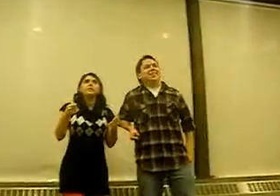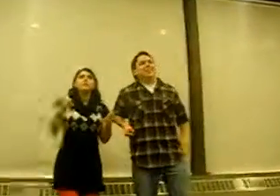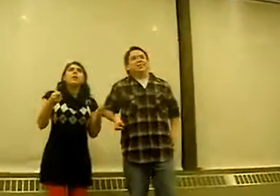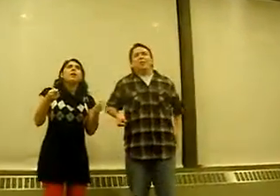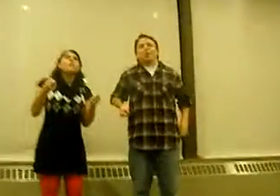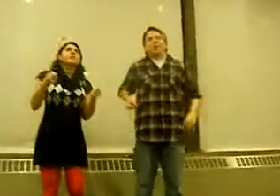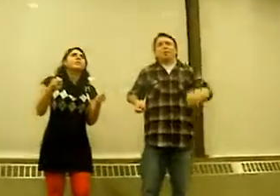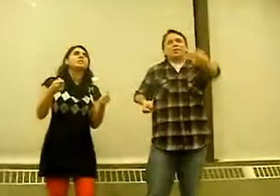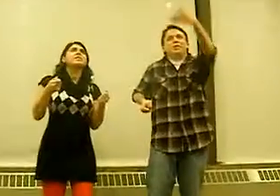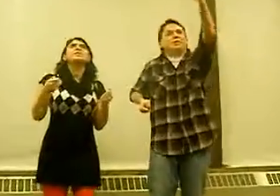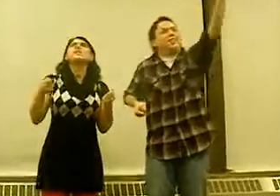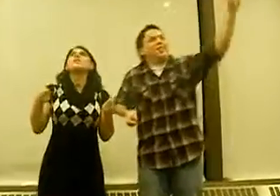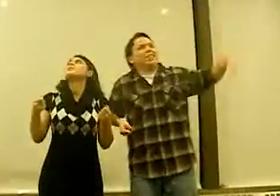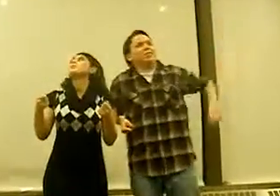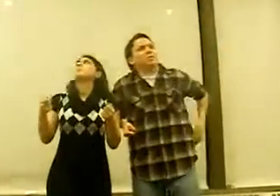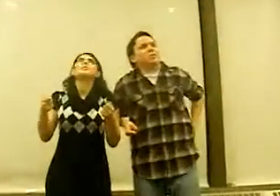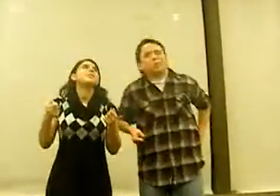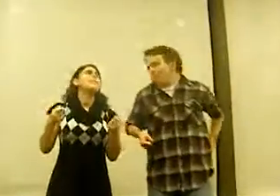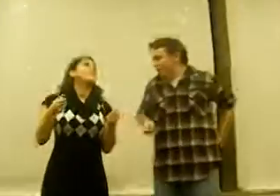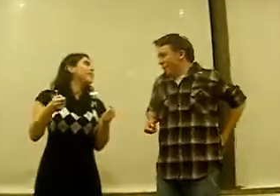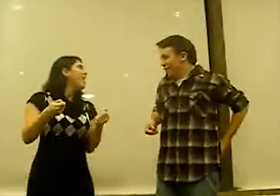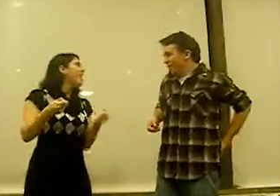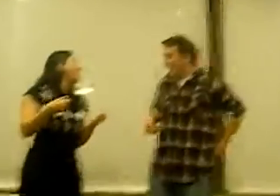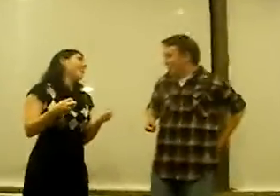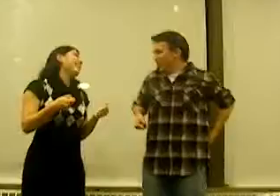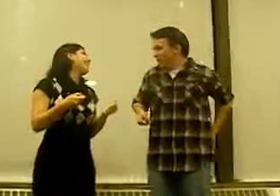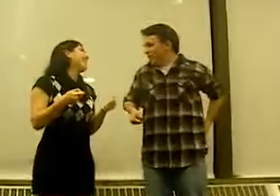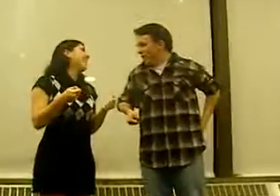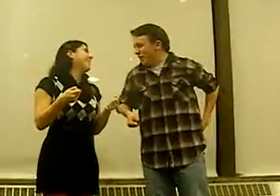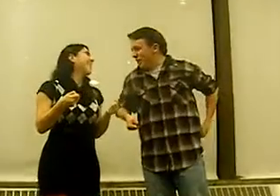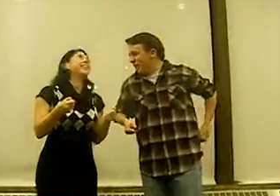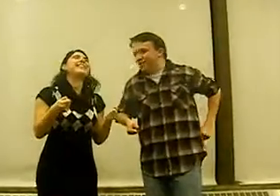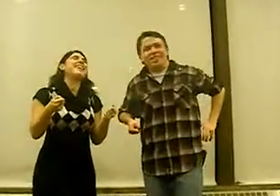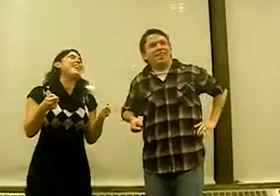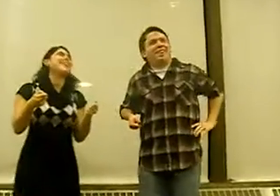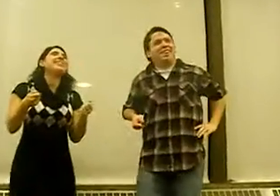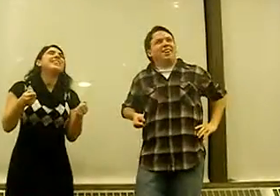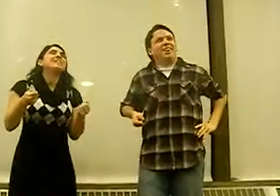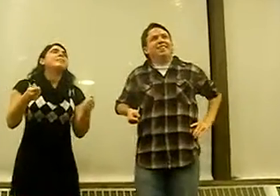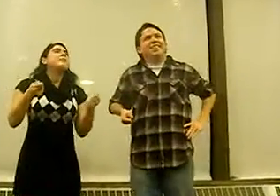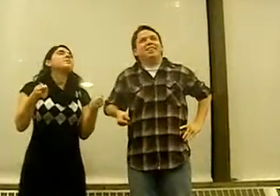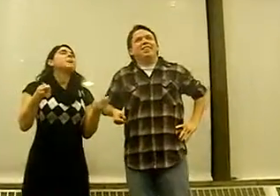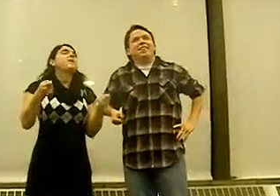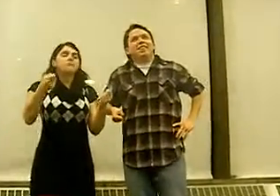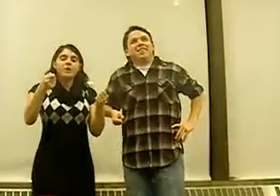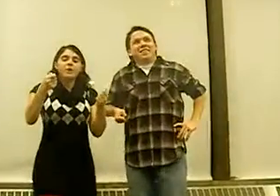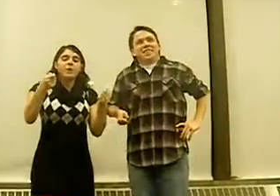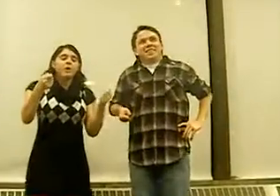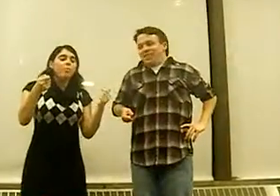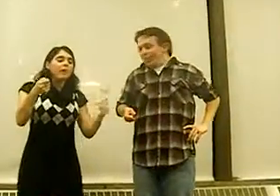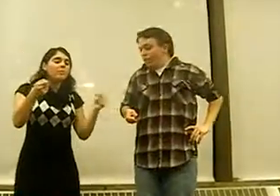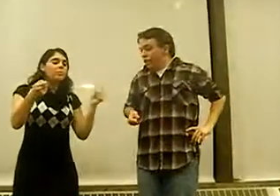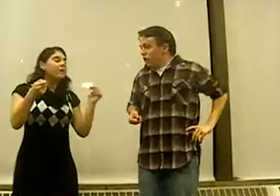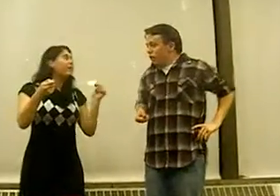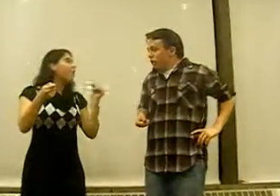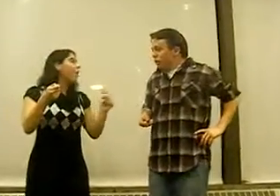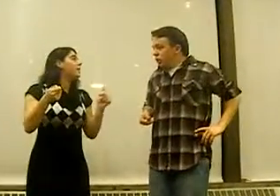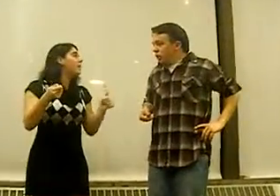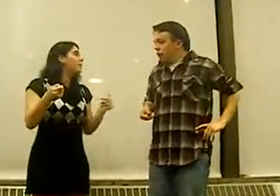It's so great to hear those Christmas songs the day of the Thanksgiving, isn't it? No, darling, what did Johnny want?